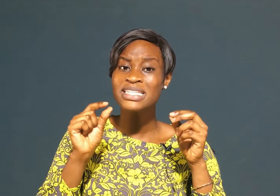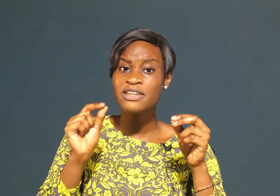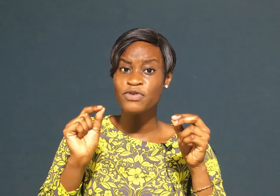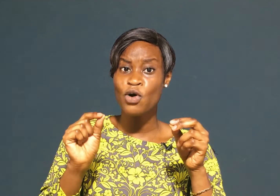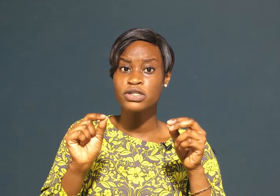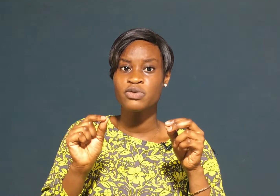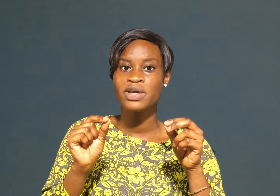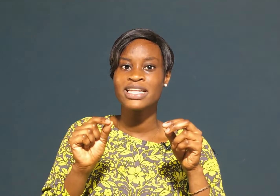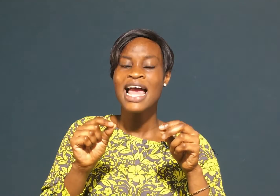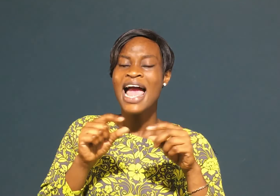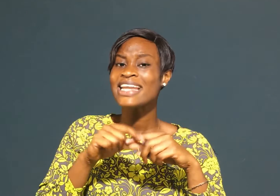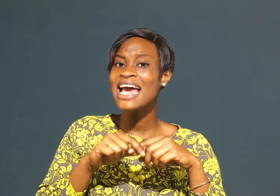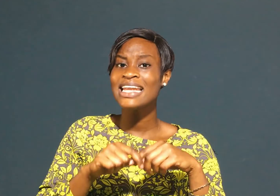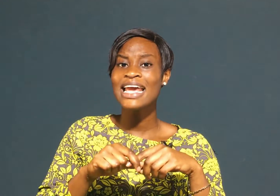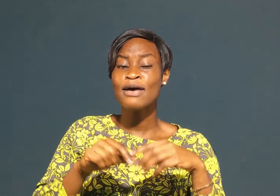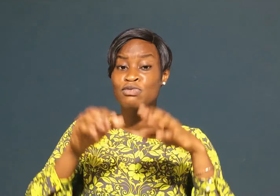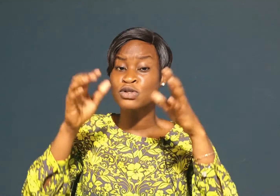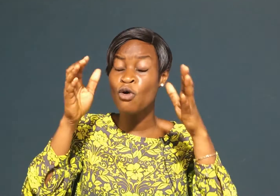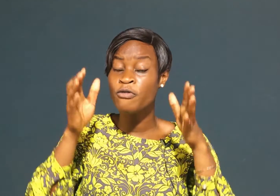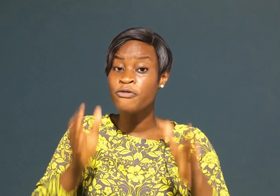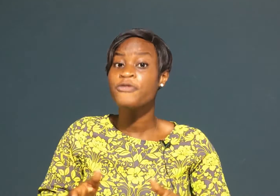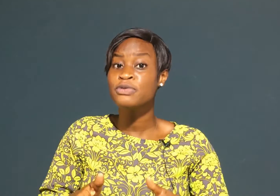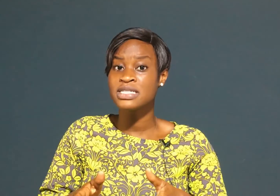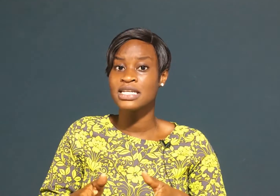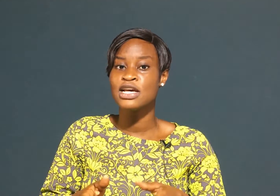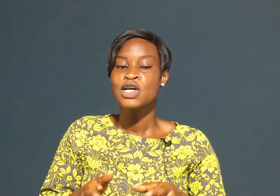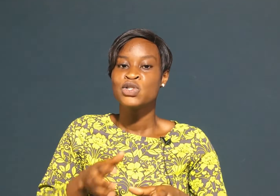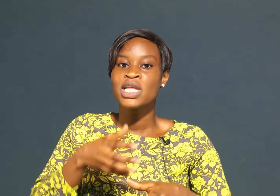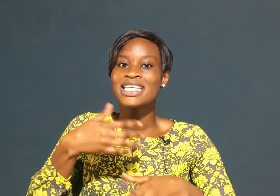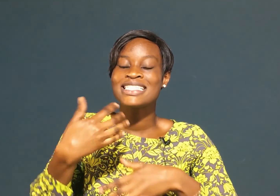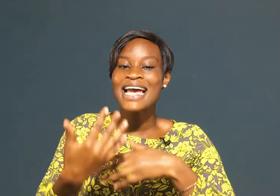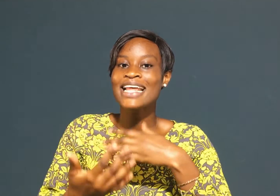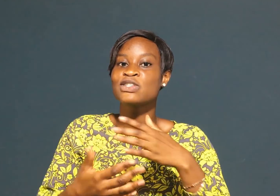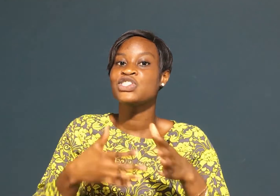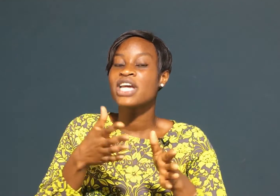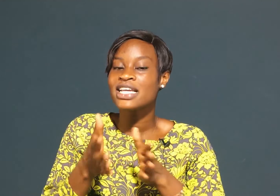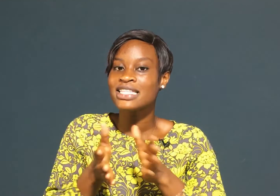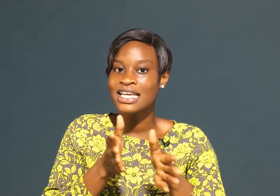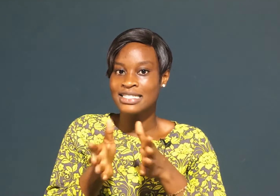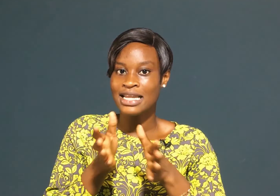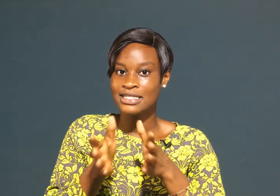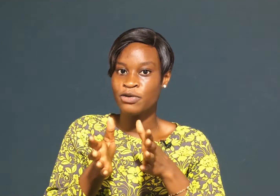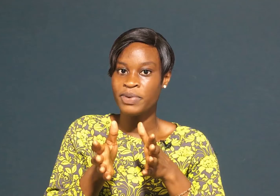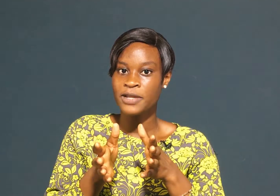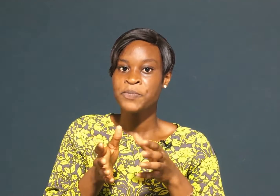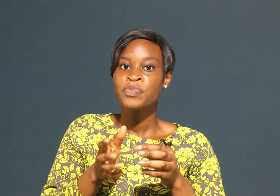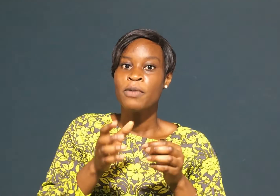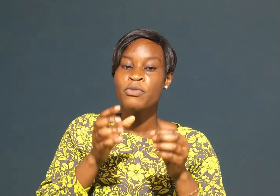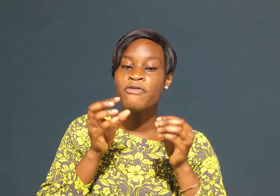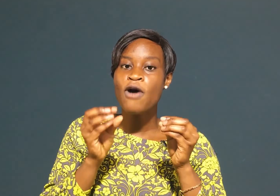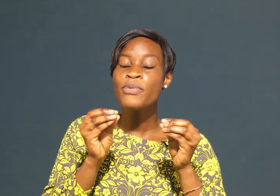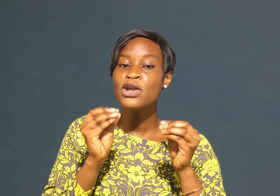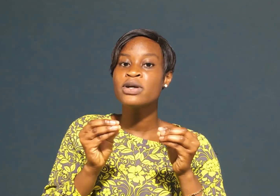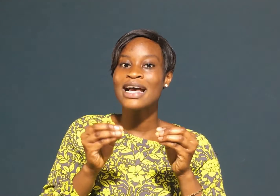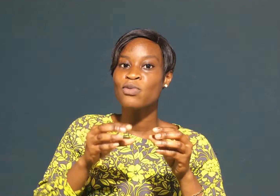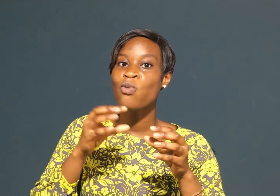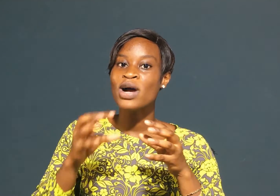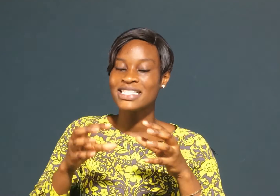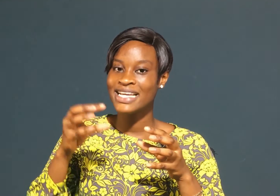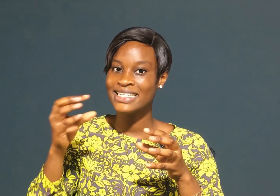difficult to read and their layout was confusing so they decided to change things a little bit before we looked at what they